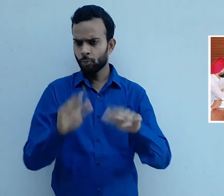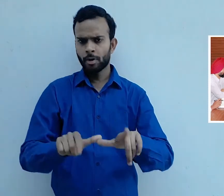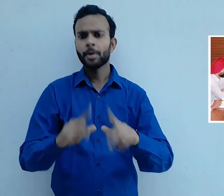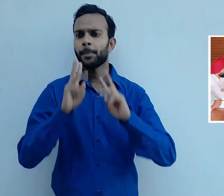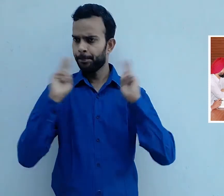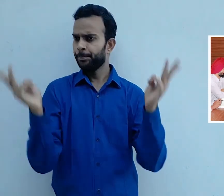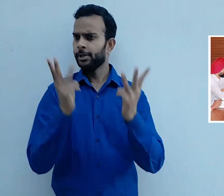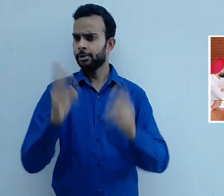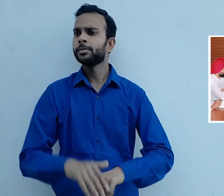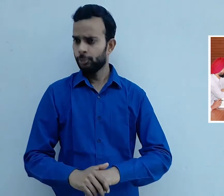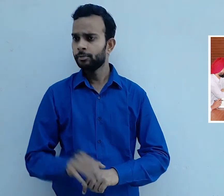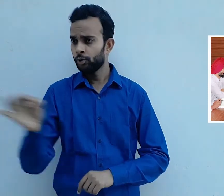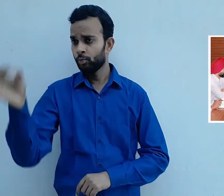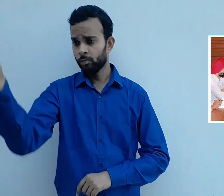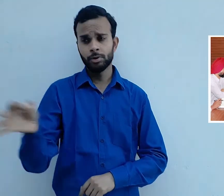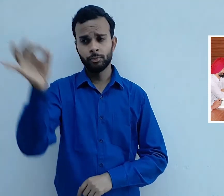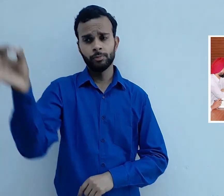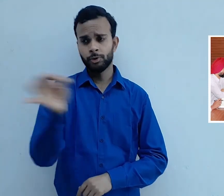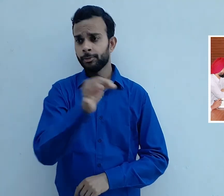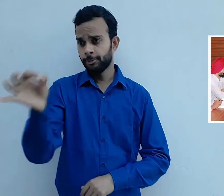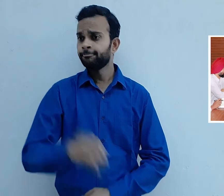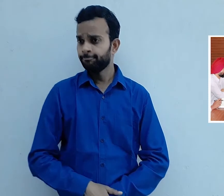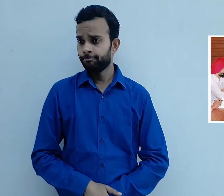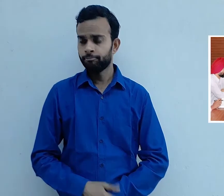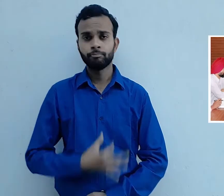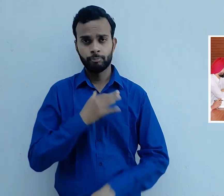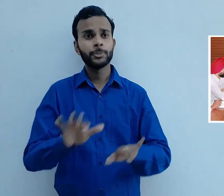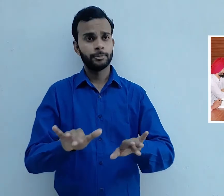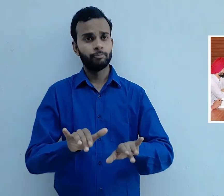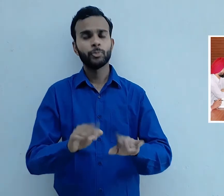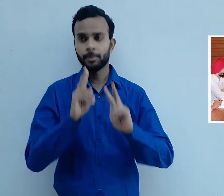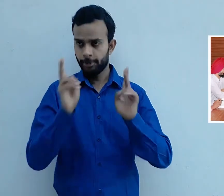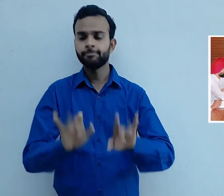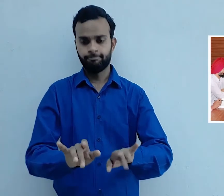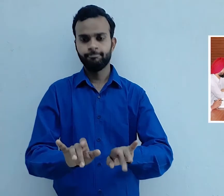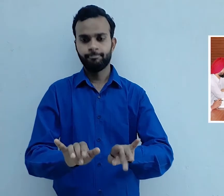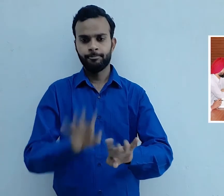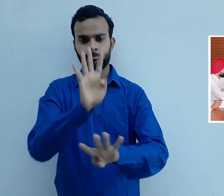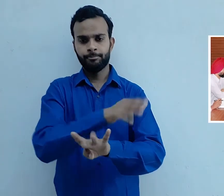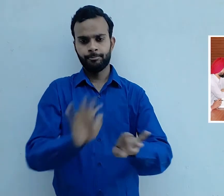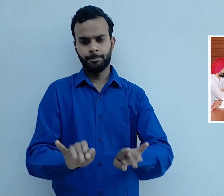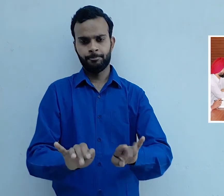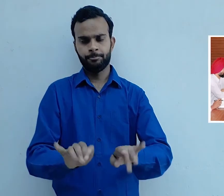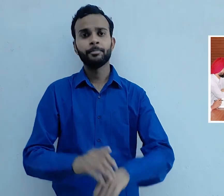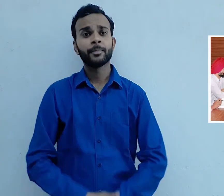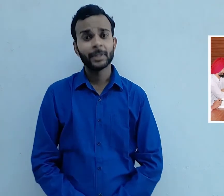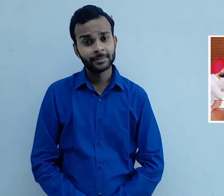computers are used while conducting a meeting for recording data and to maintain official records.